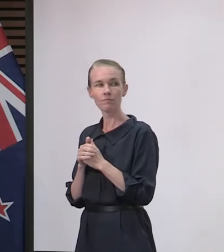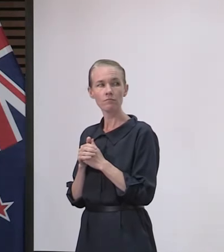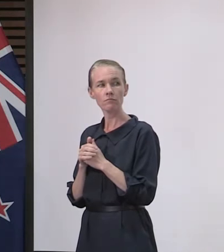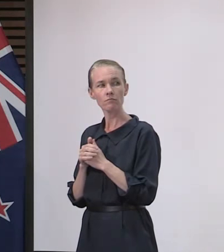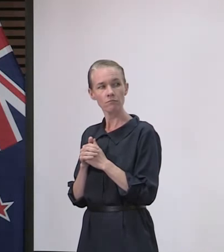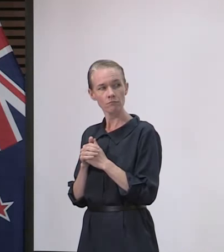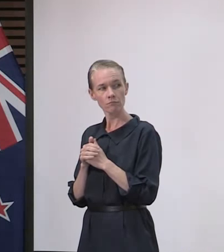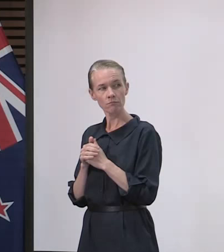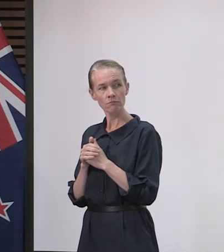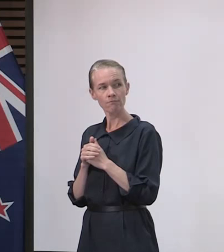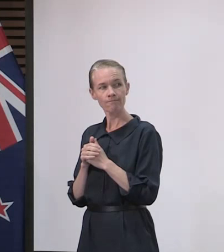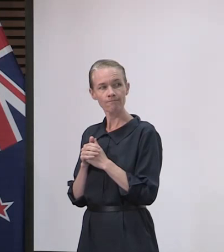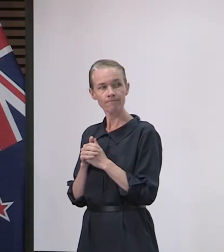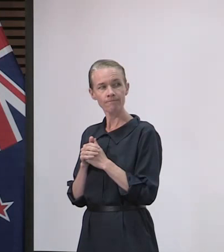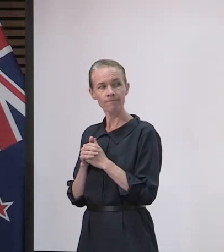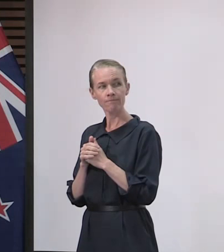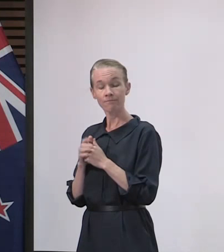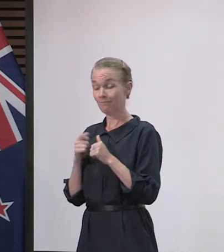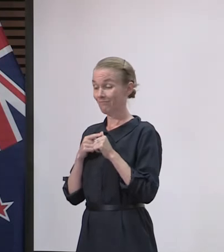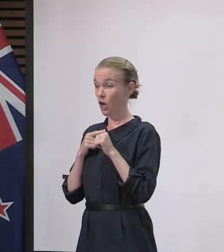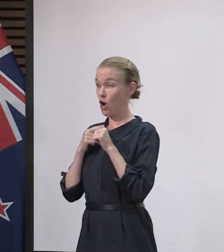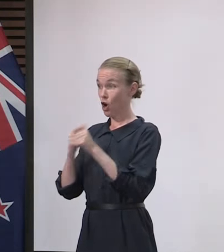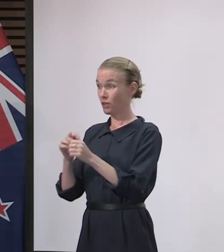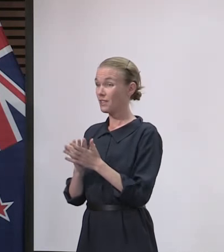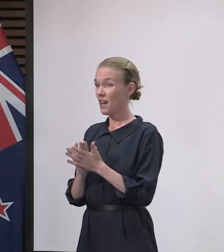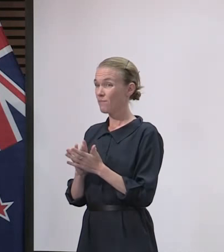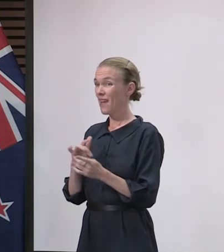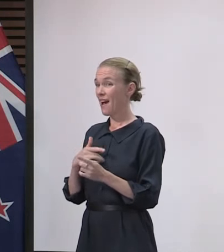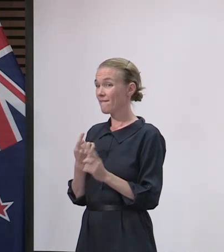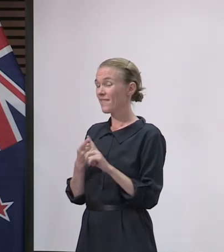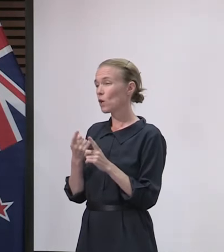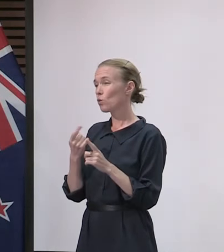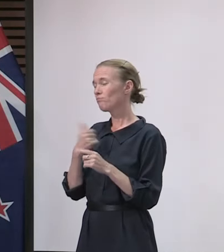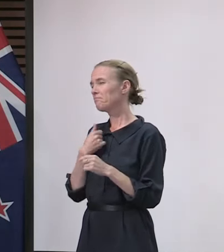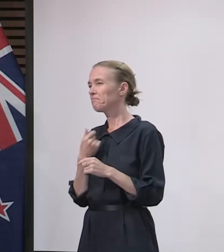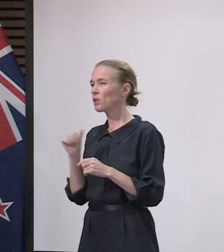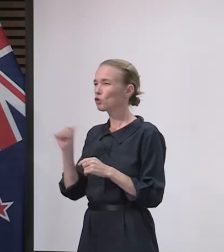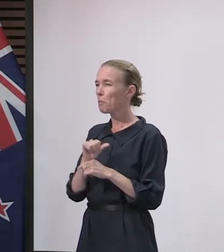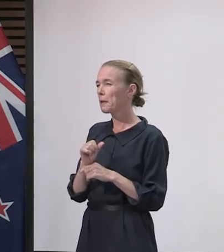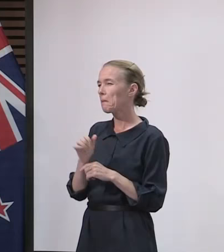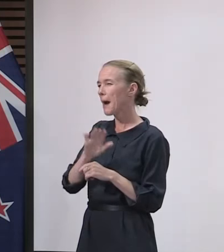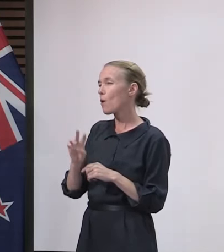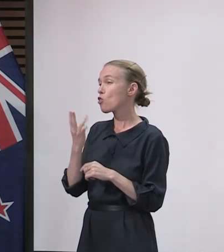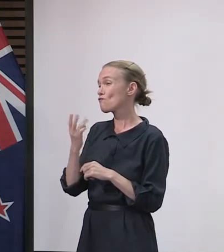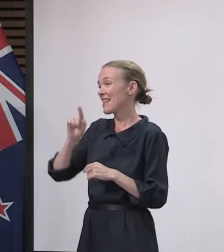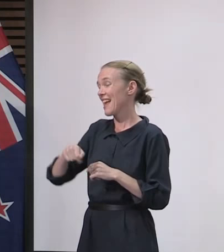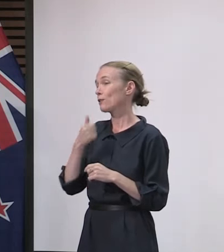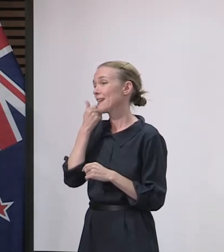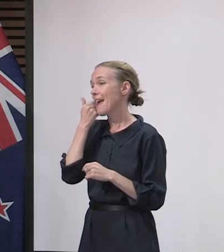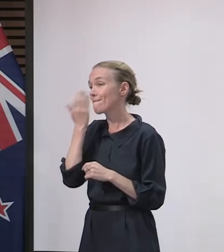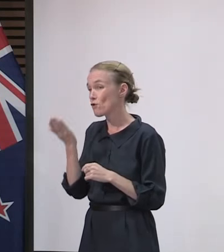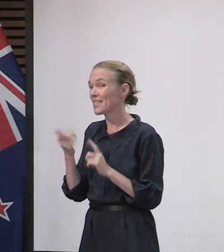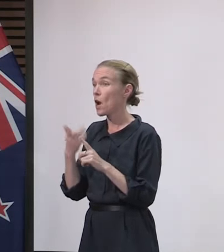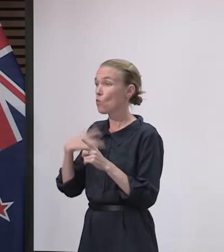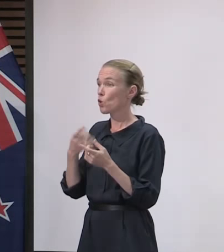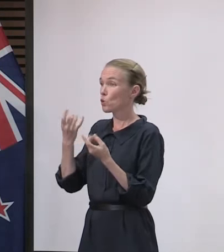I would think, for the time being, that would be several thousand a day. We would be wanting to do quite high levels